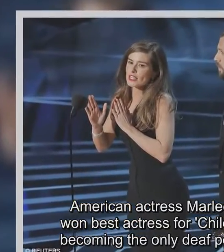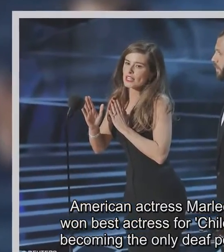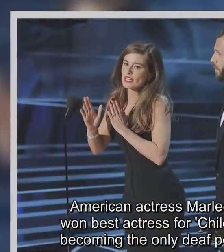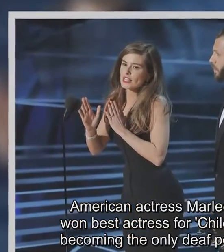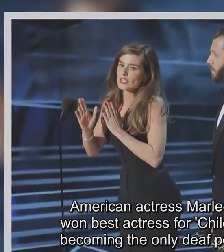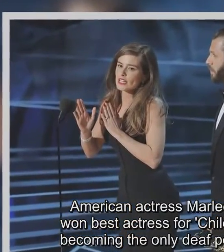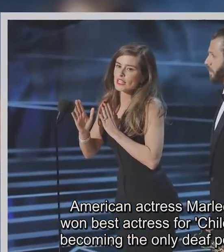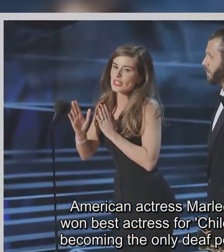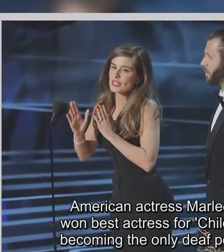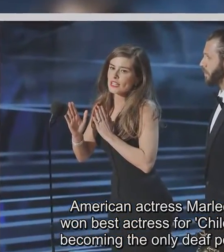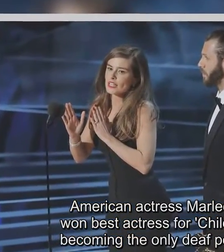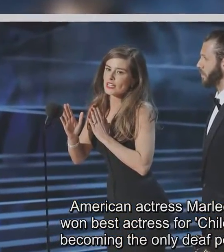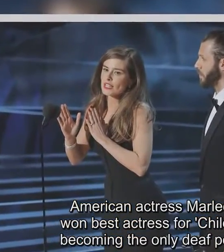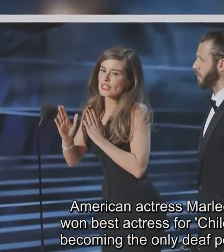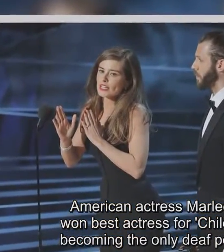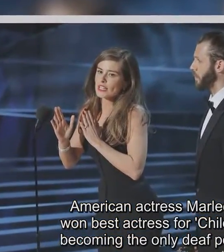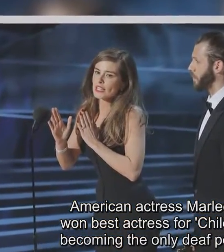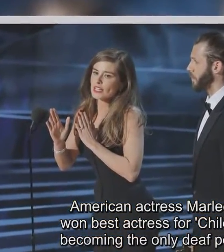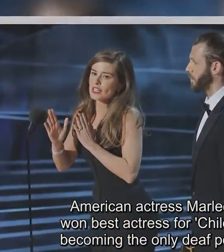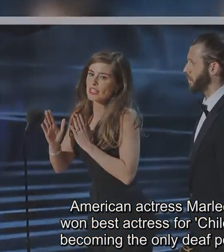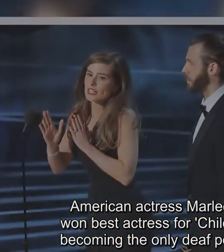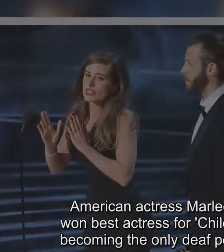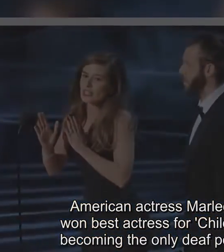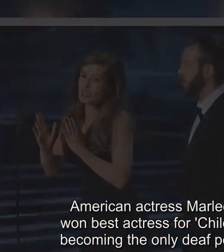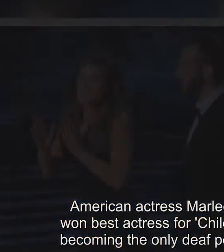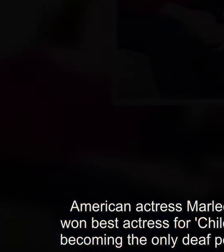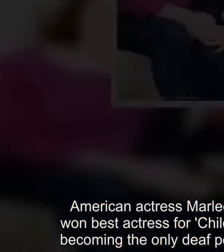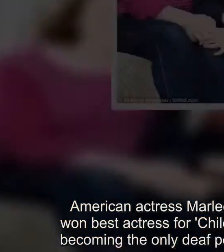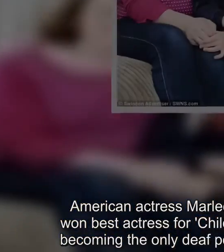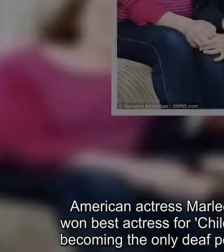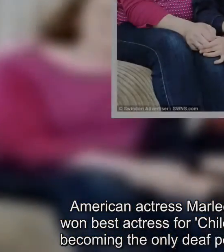becoming the only deaf performer to have won the award.